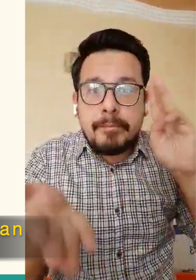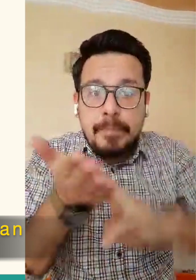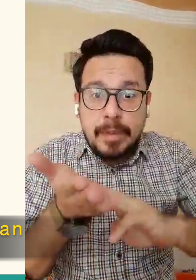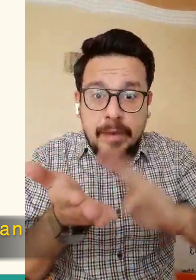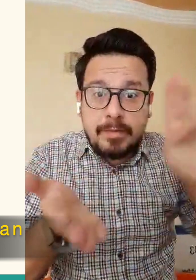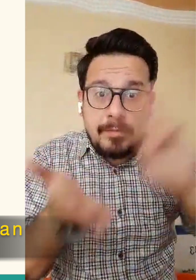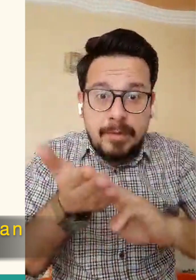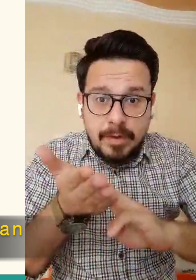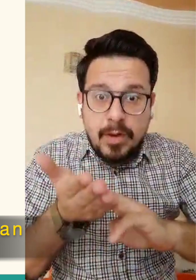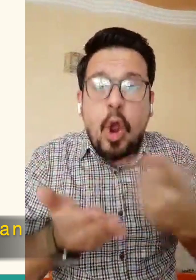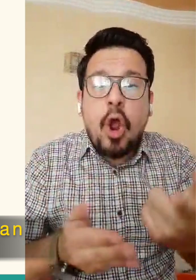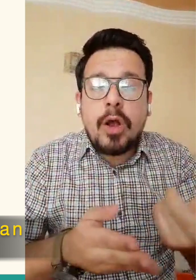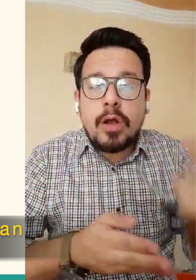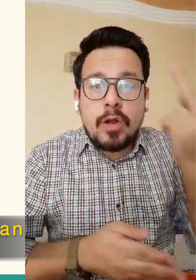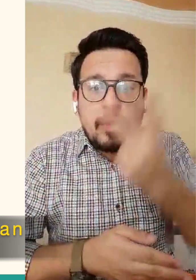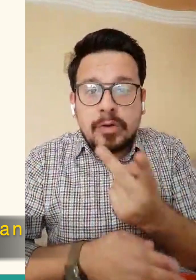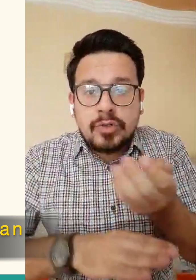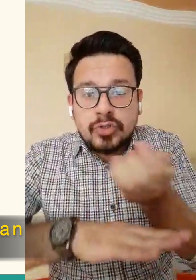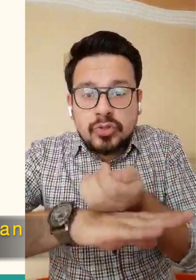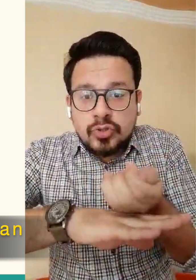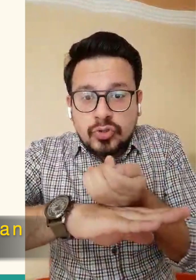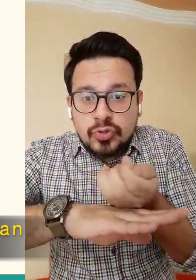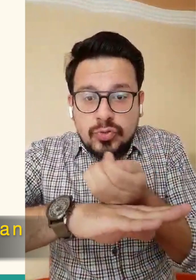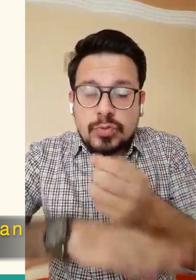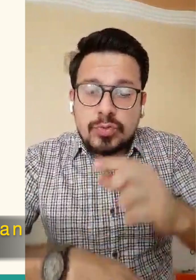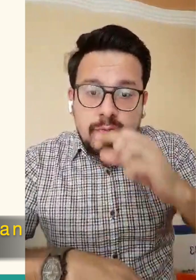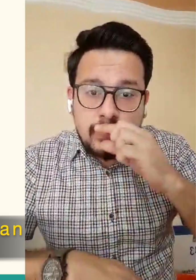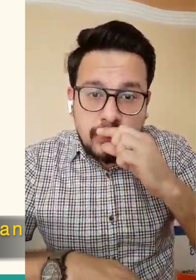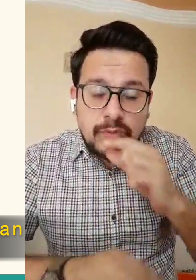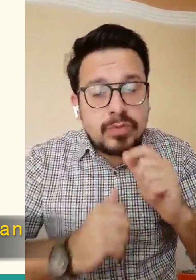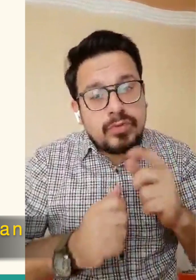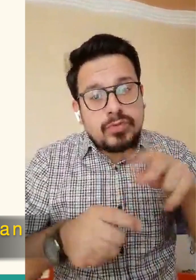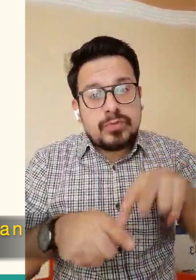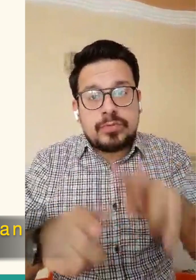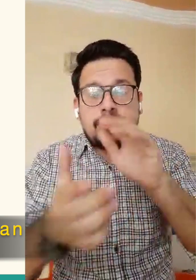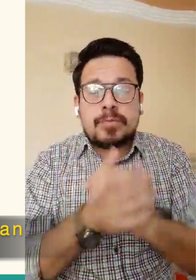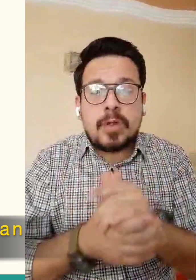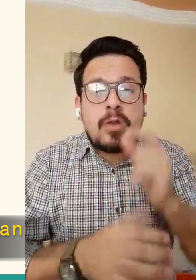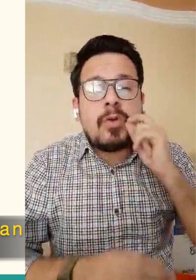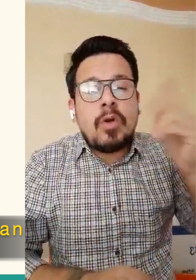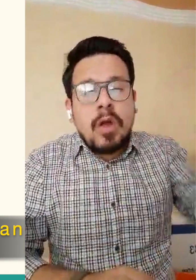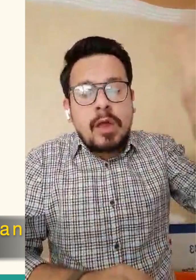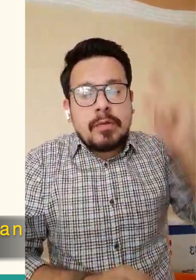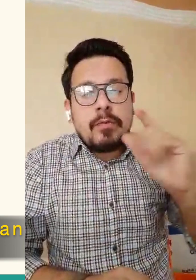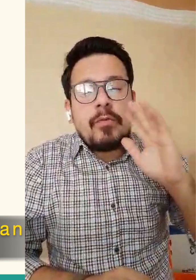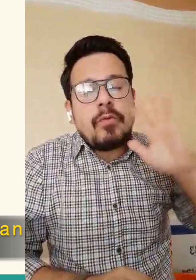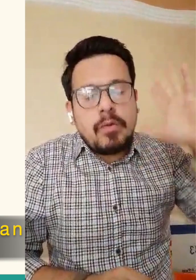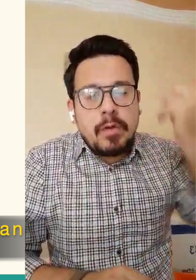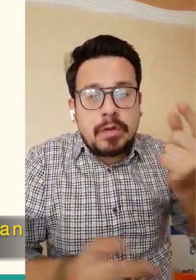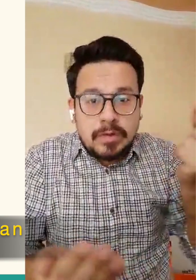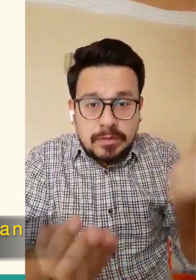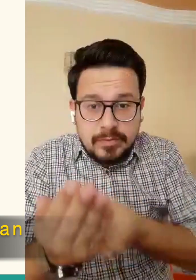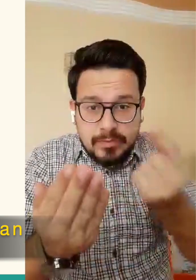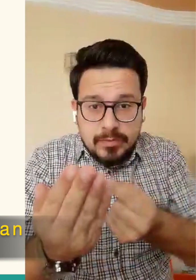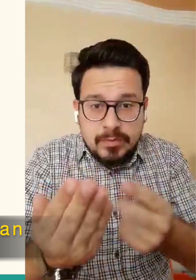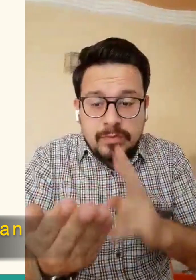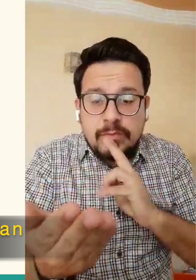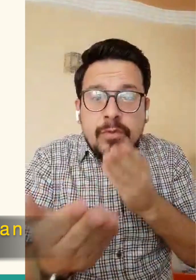Fast on Mondays and Thursdays Abu Huraira reported